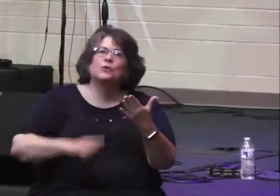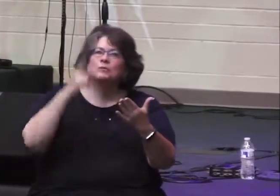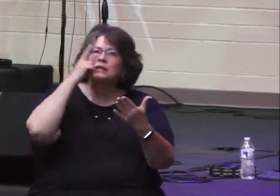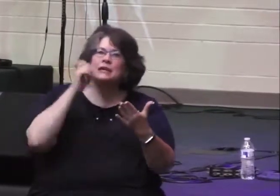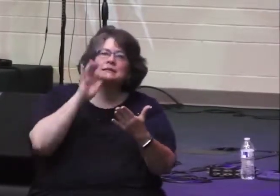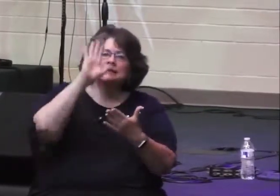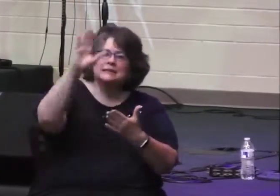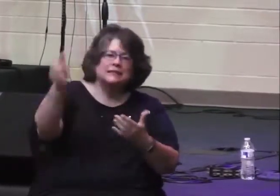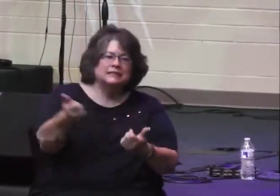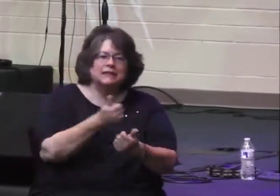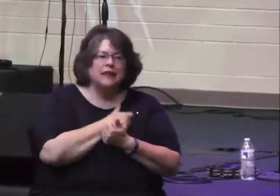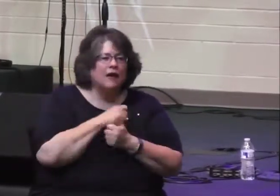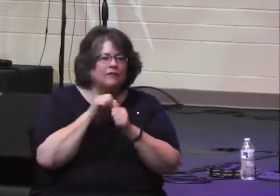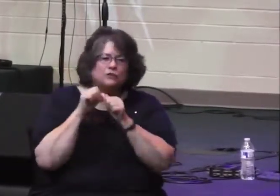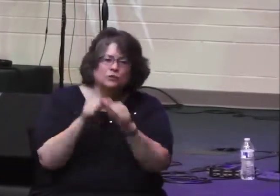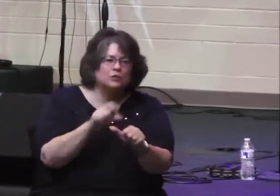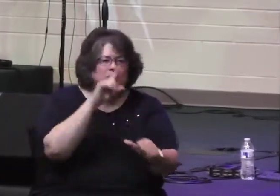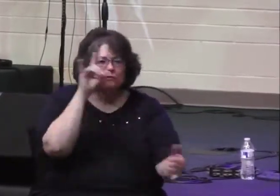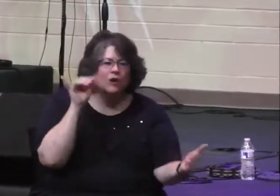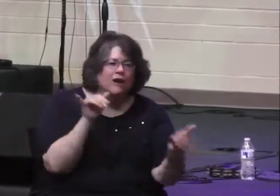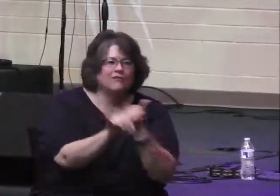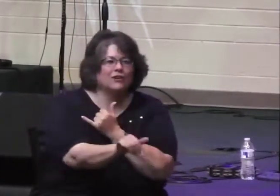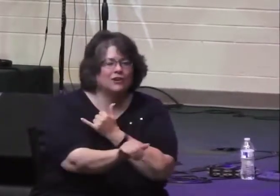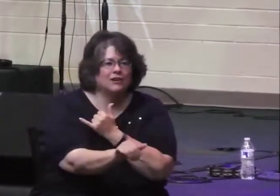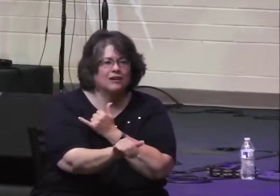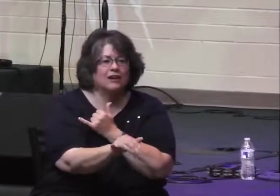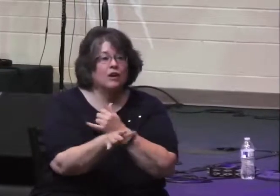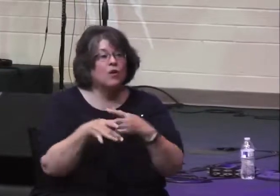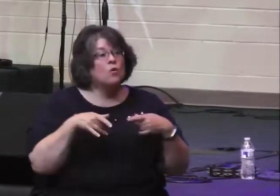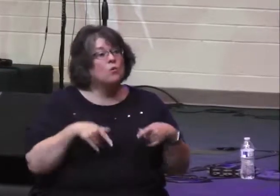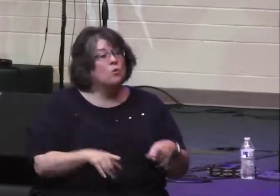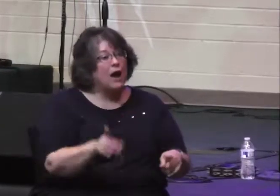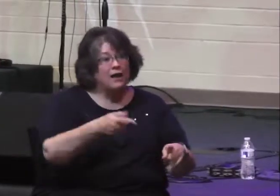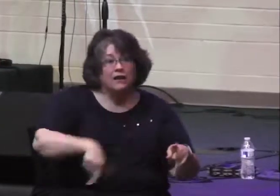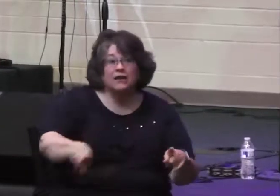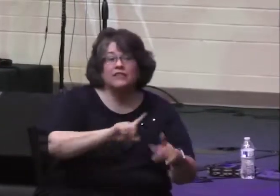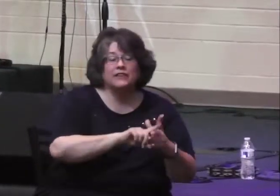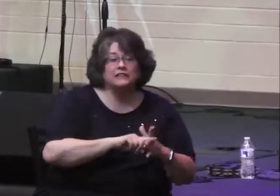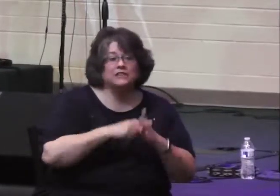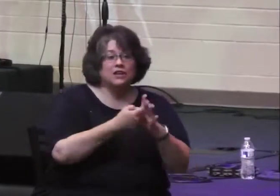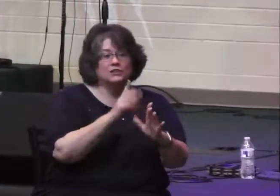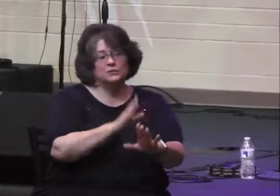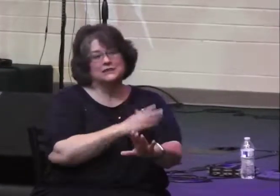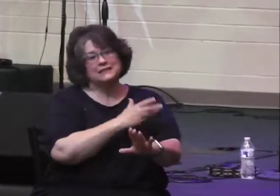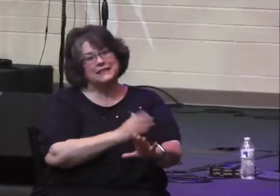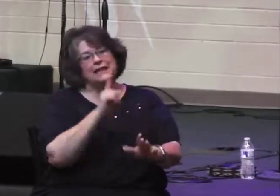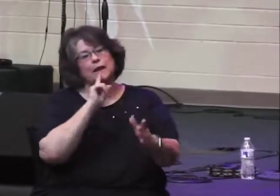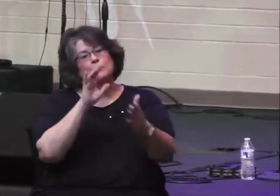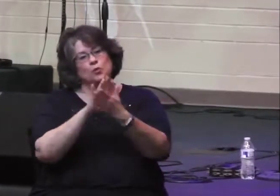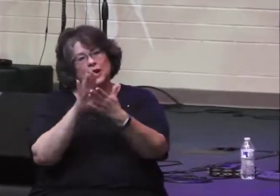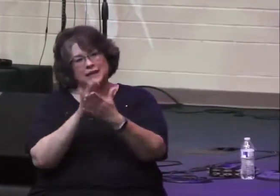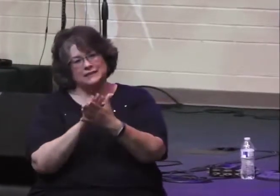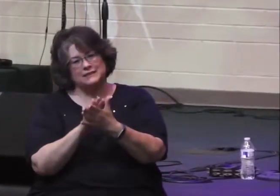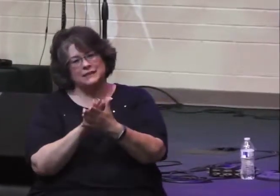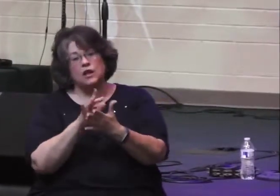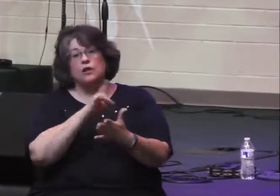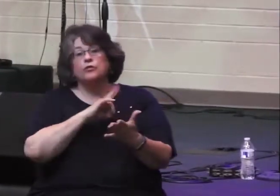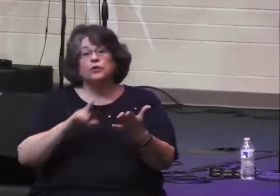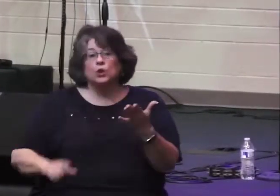to the Lord, for his love endures forever. As they began to sing and praise, the Lord